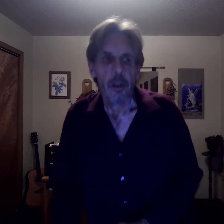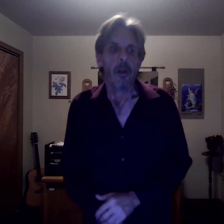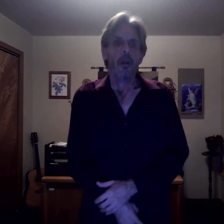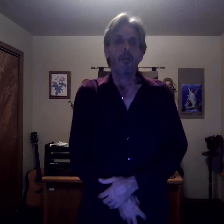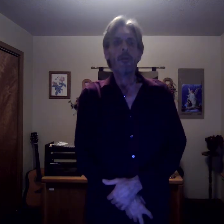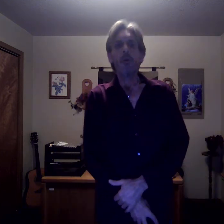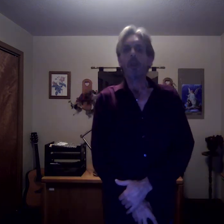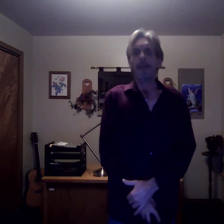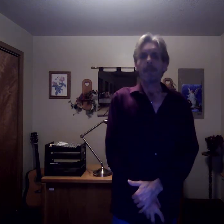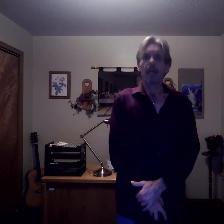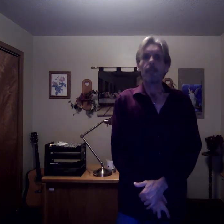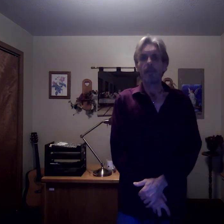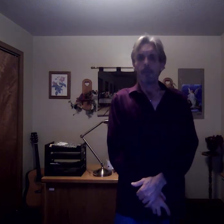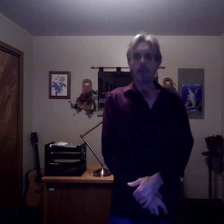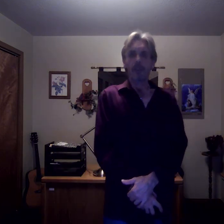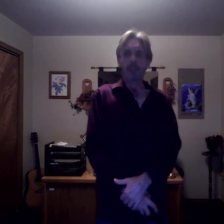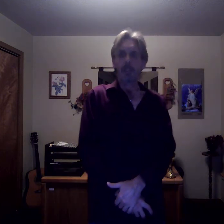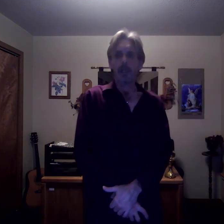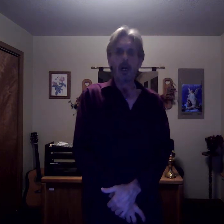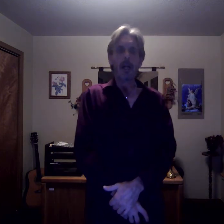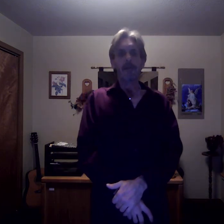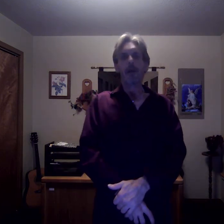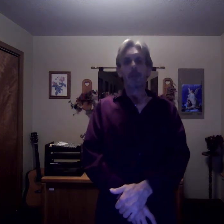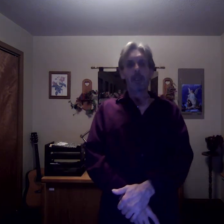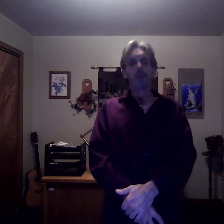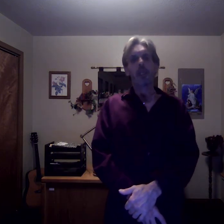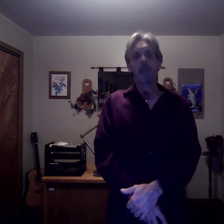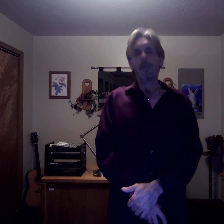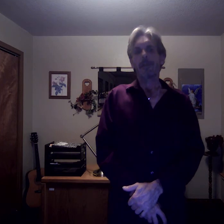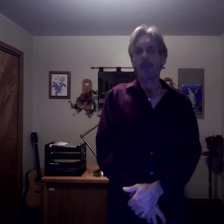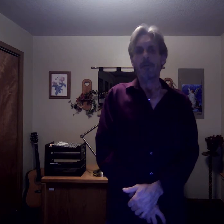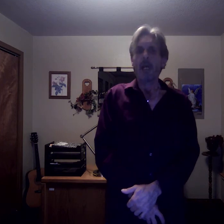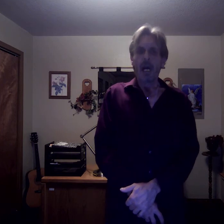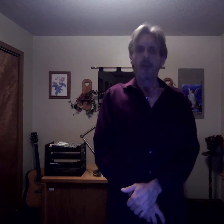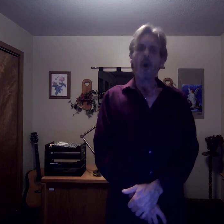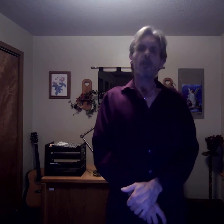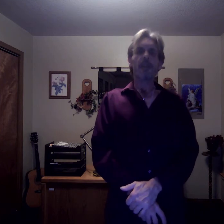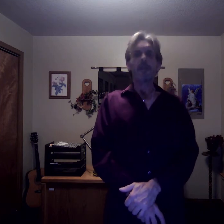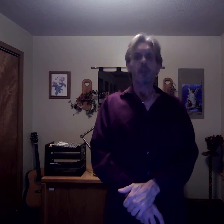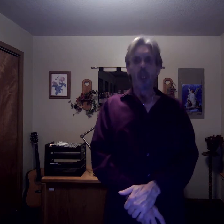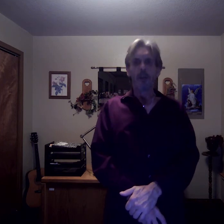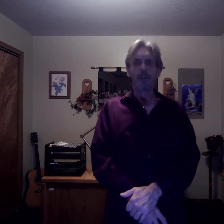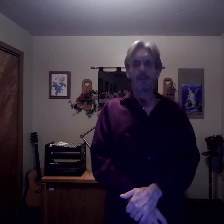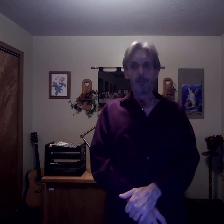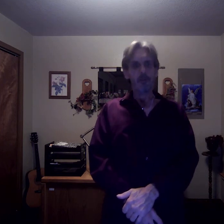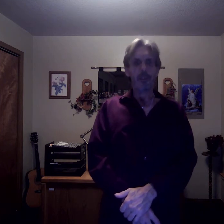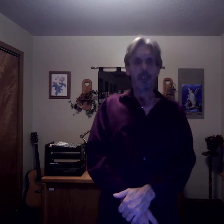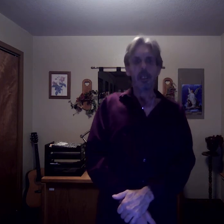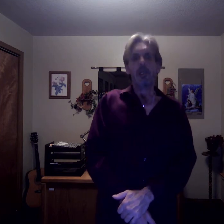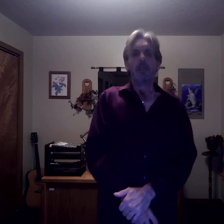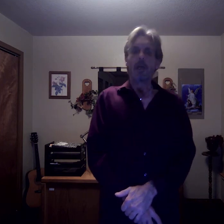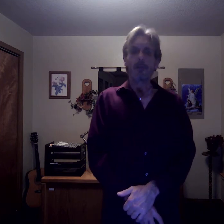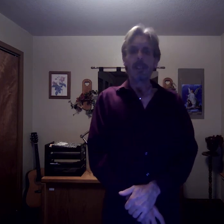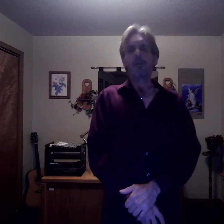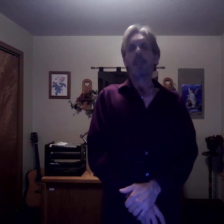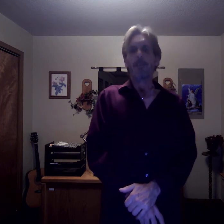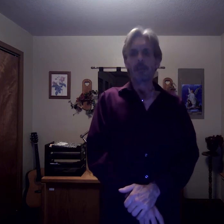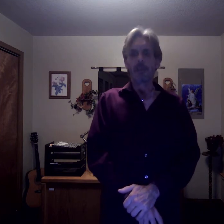Through a lifetime level of music, I've come to educate myself on all different genre music. I've come to educate myself